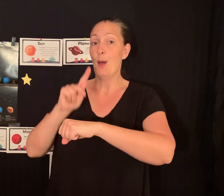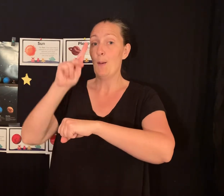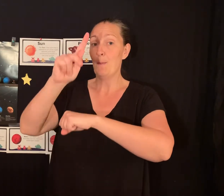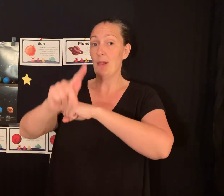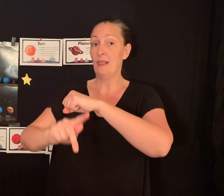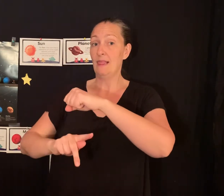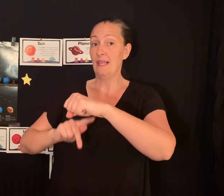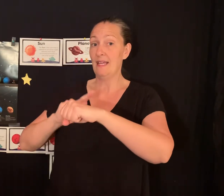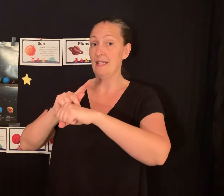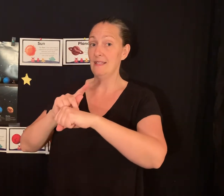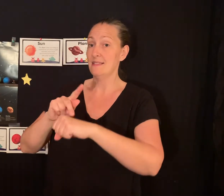Planets.